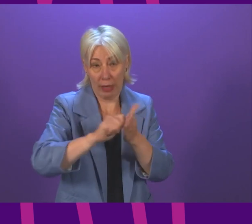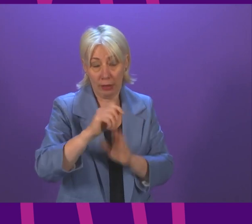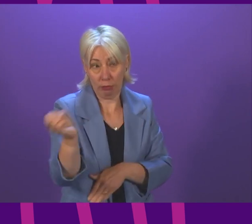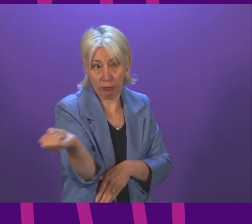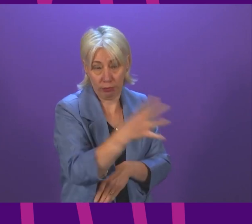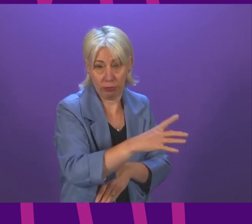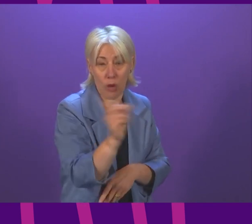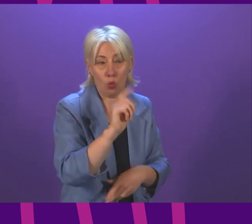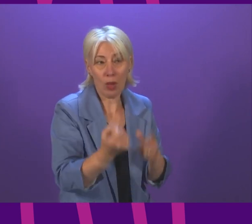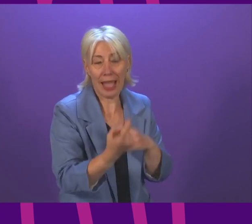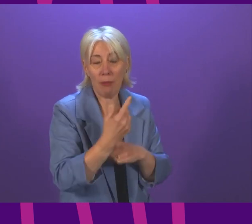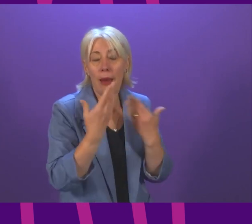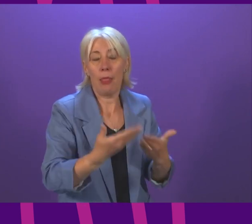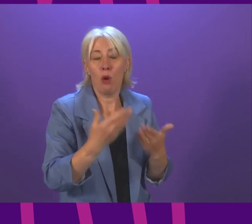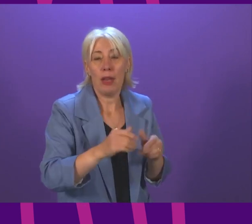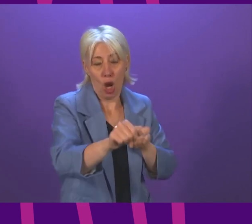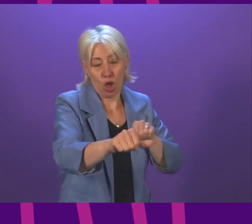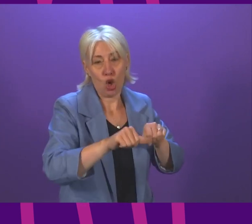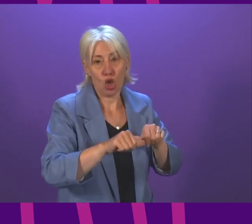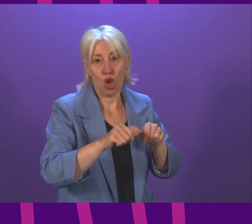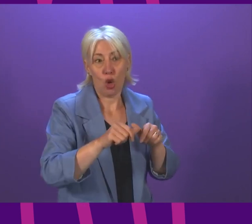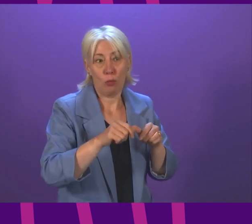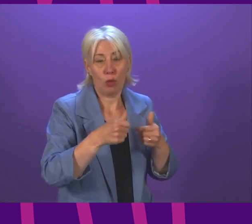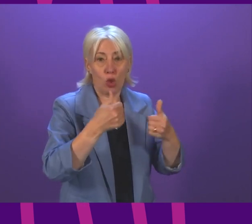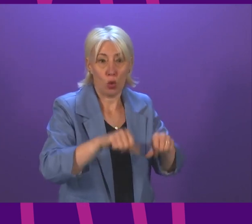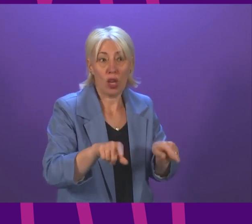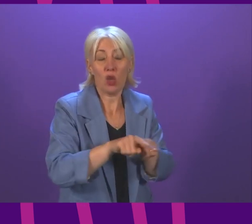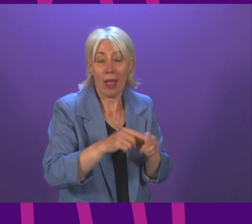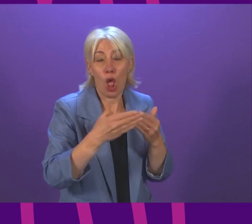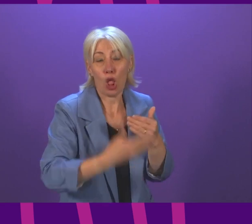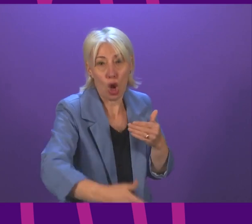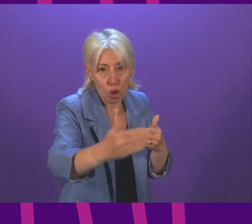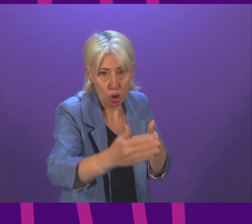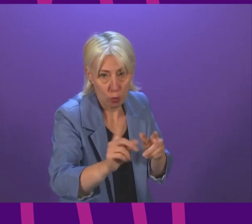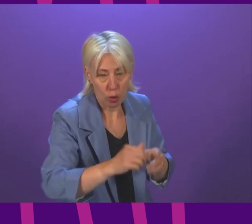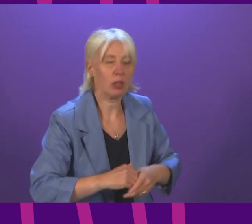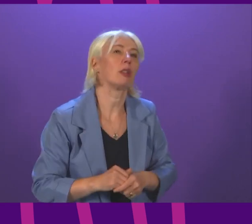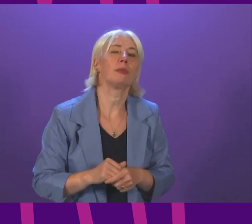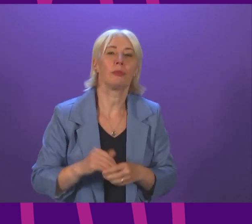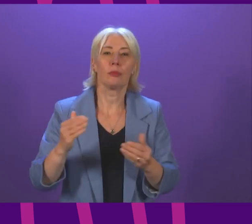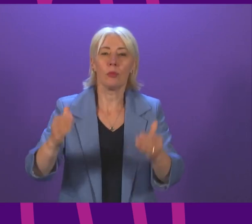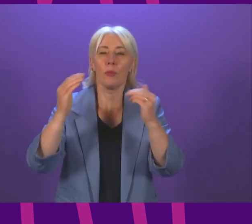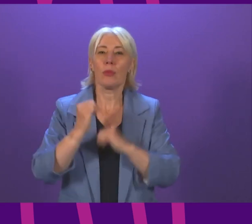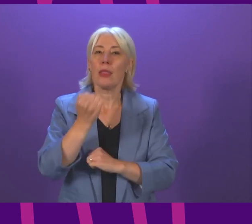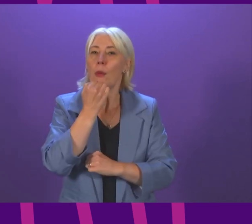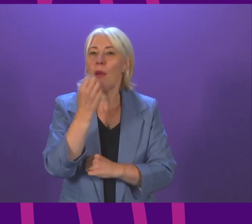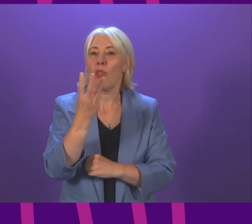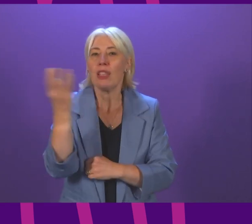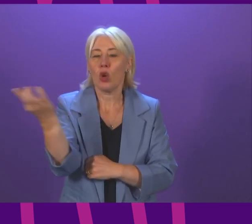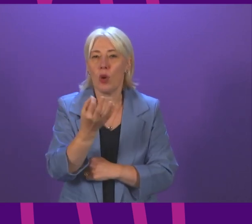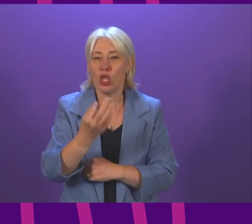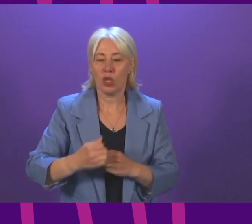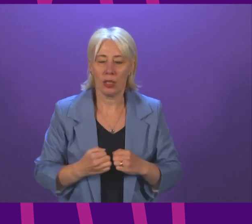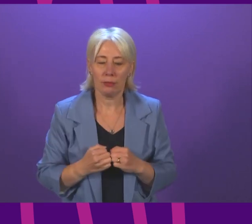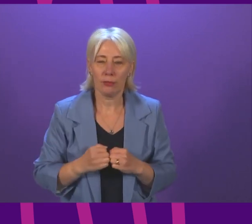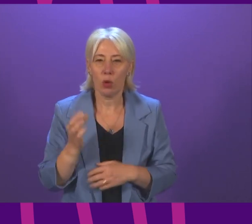of the work that is underway to resolve this in the shorter term as well as the longer term Question number three Gillian Mackay To